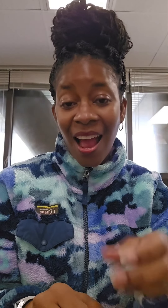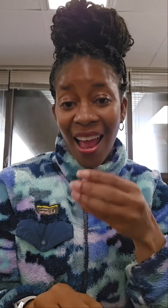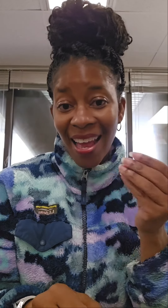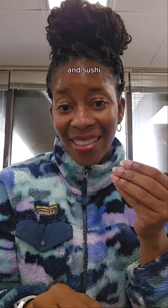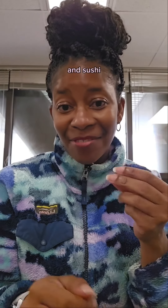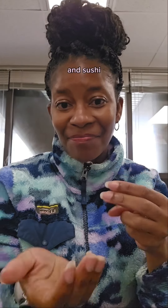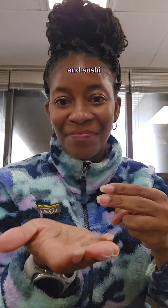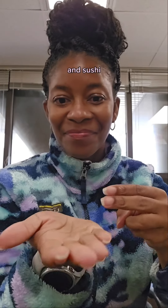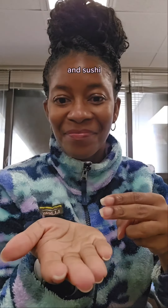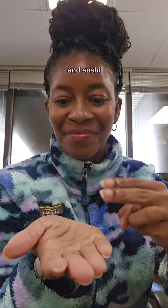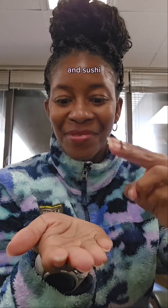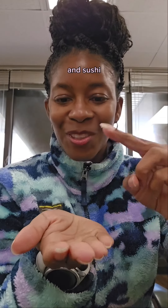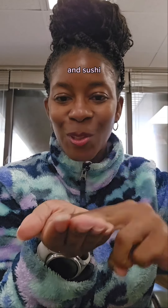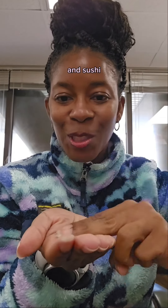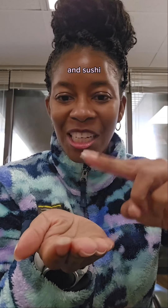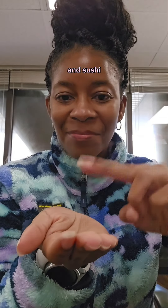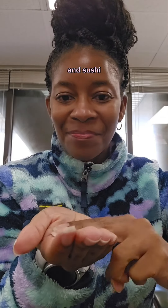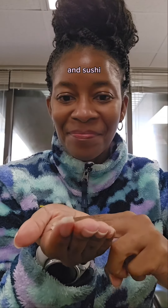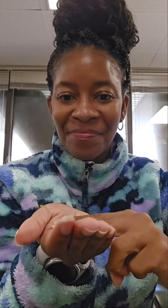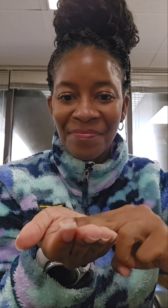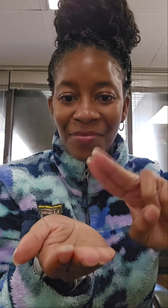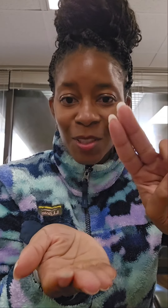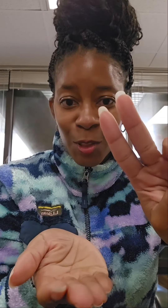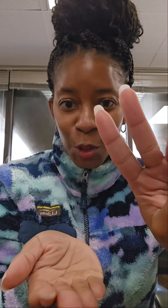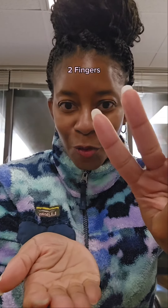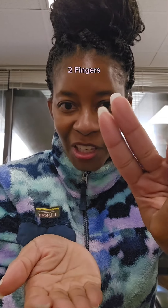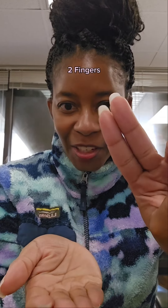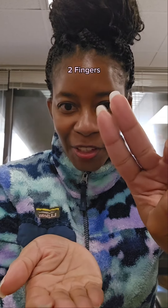And sushi. Two fingers.